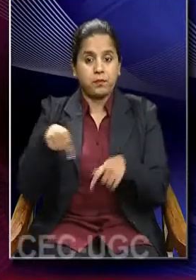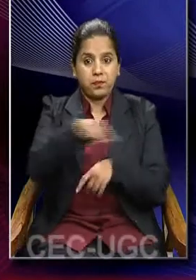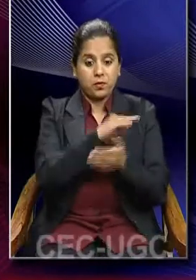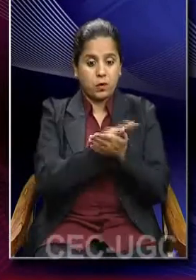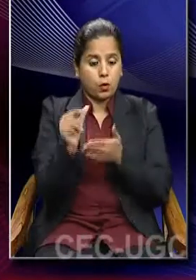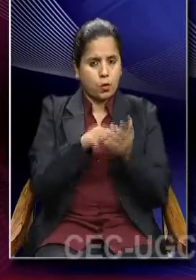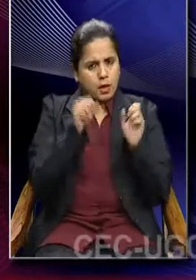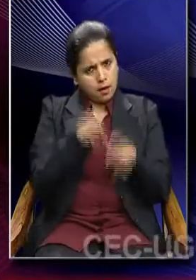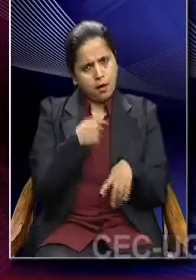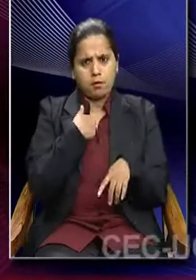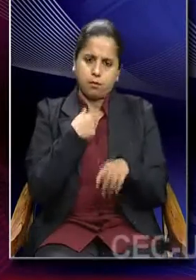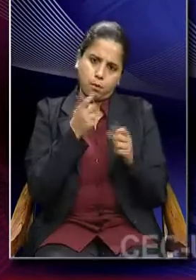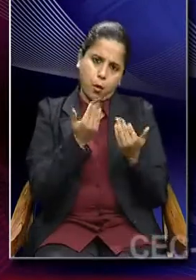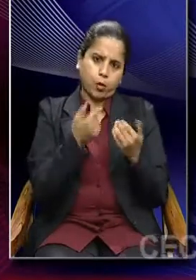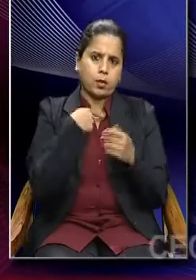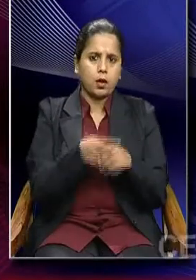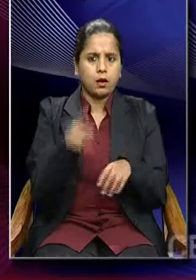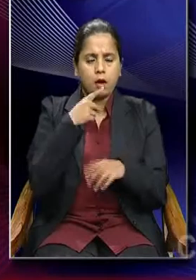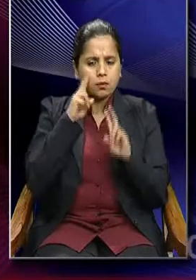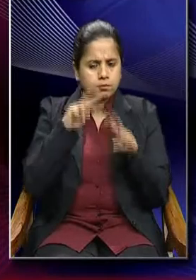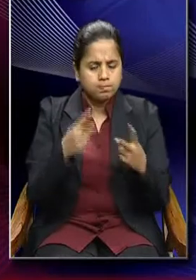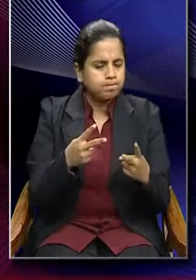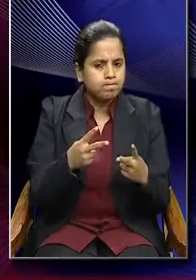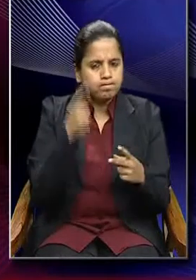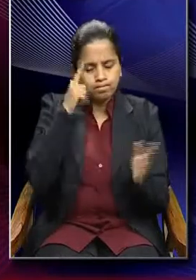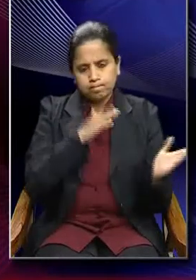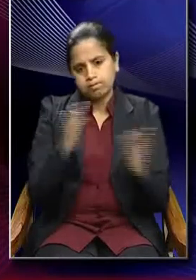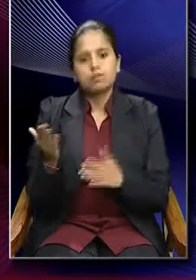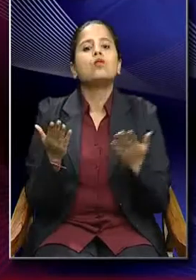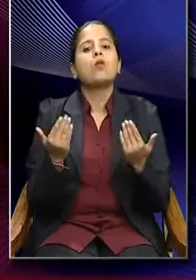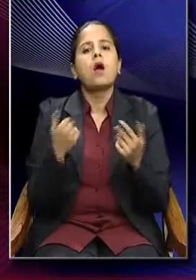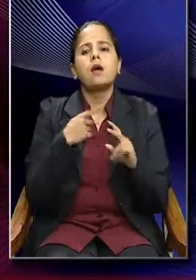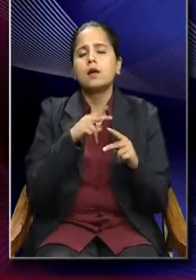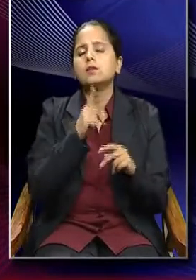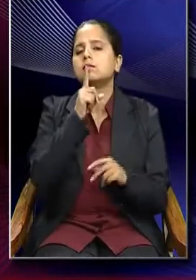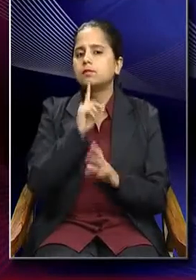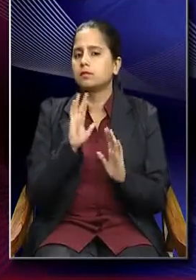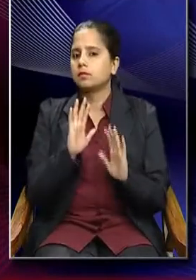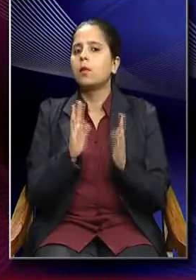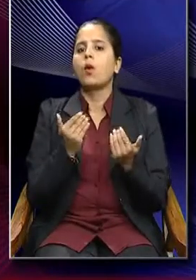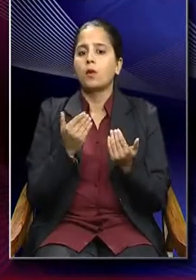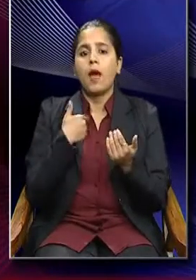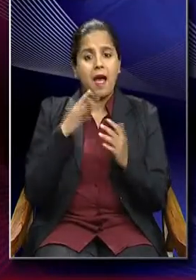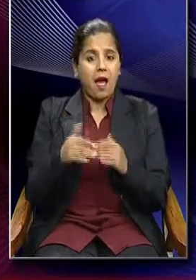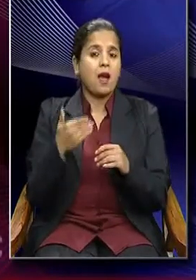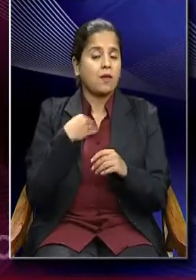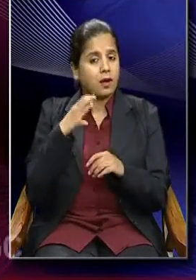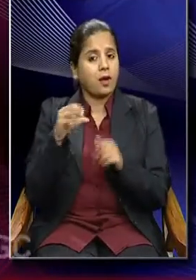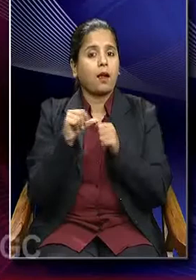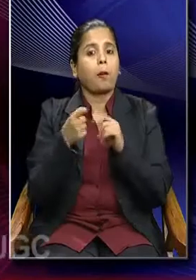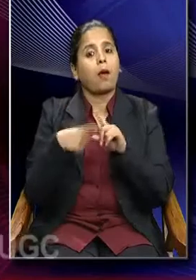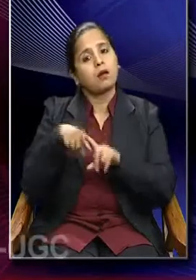ability to delay the reaction to a stimulus, you know. We kind of have that capacity